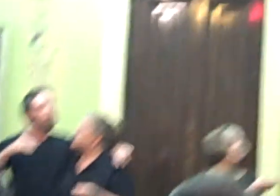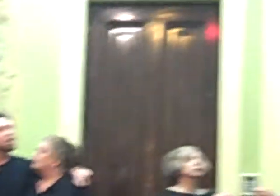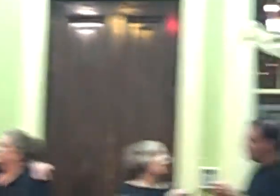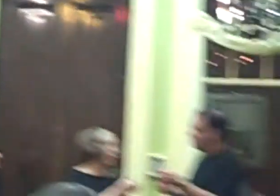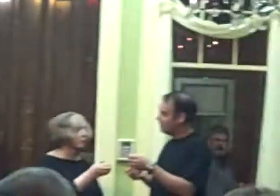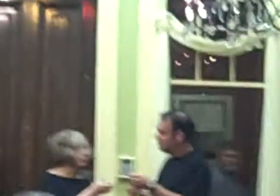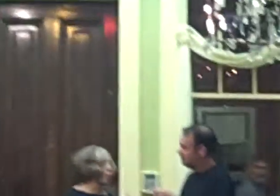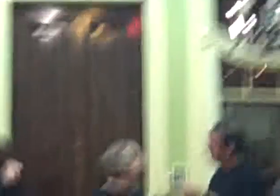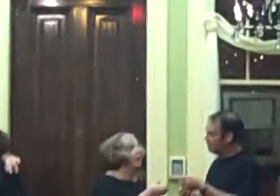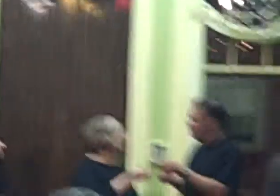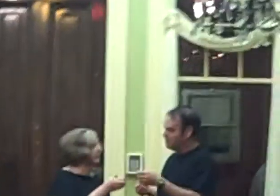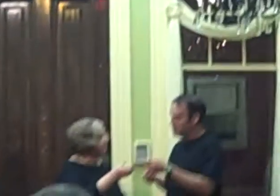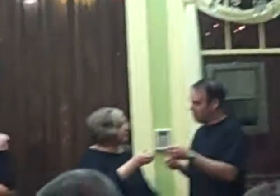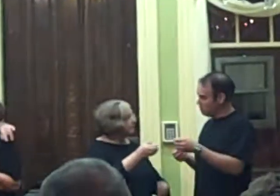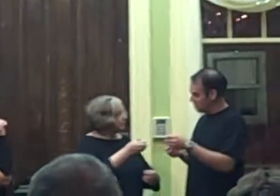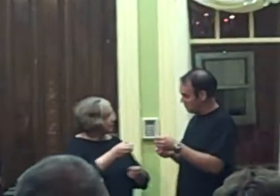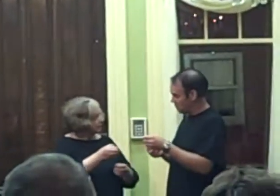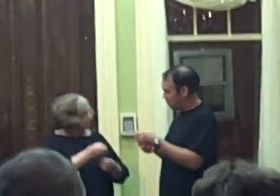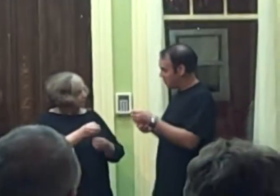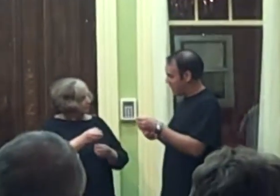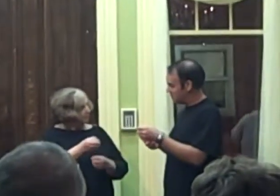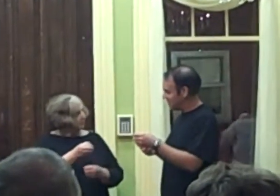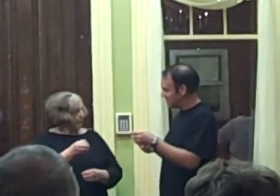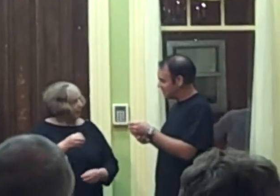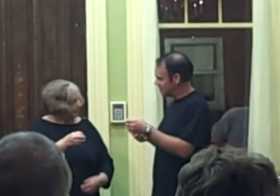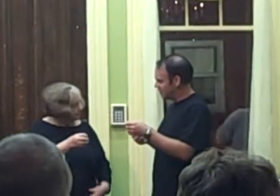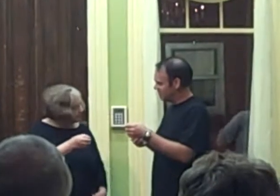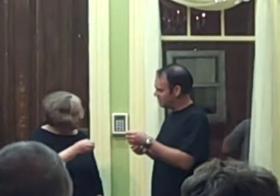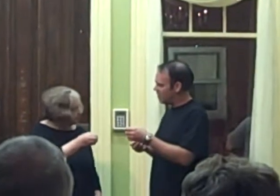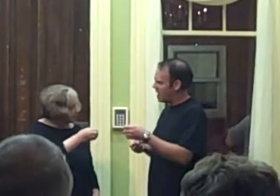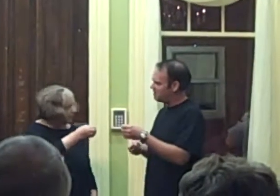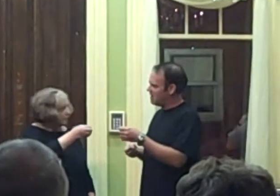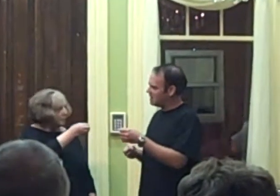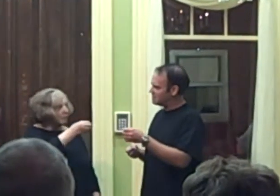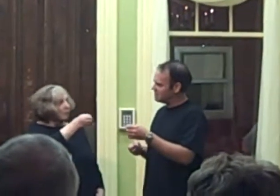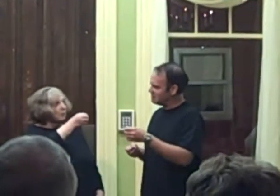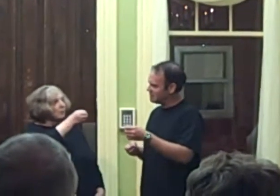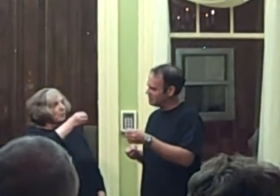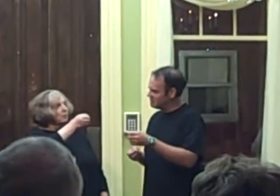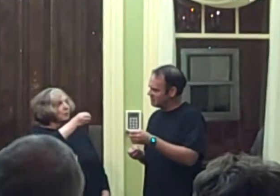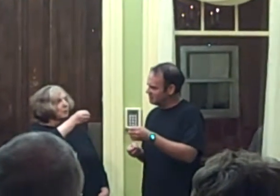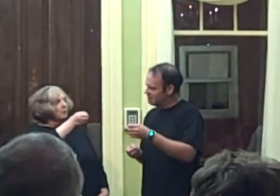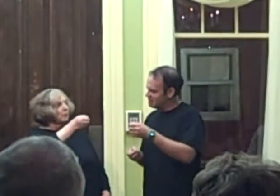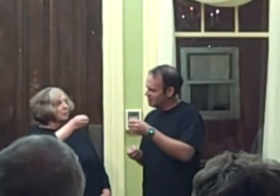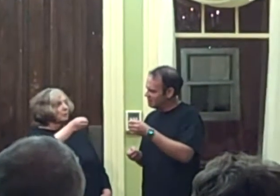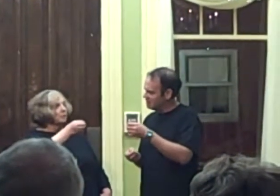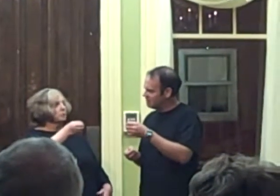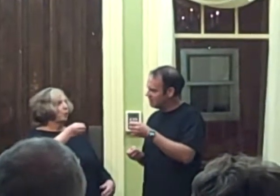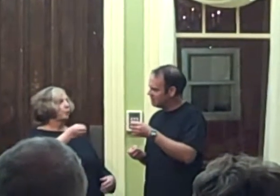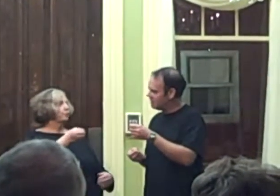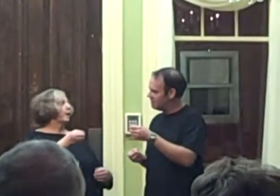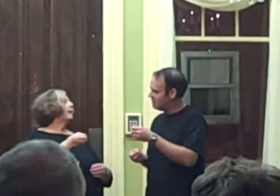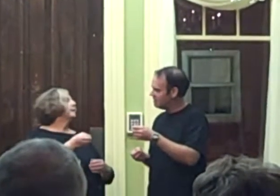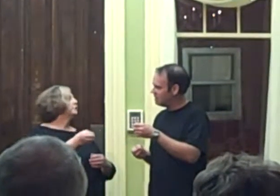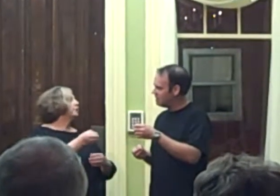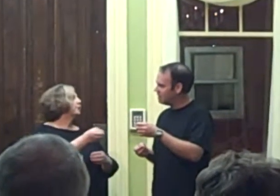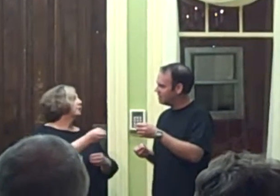does local programming? Local programming? Yes. No, I have not. It's all rage, Jimmy.